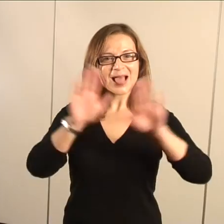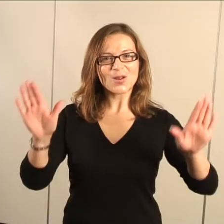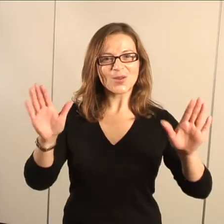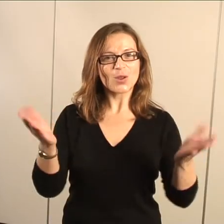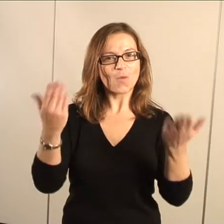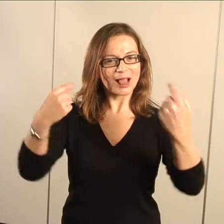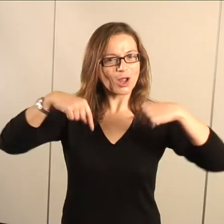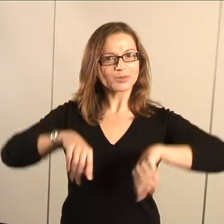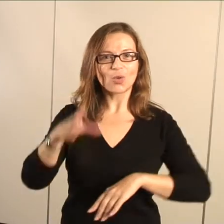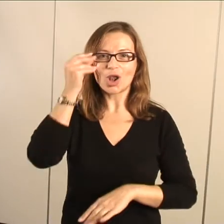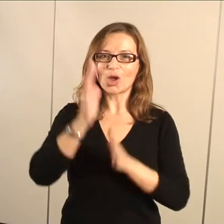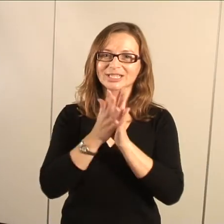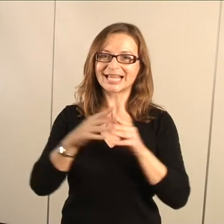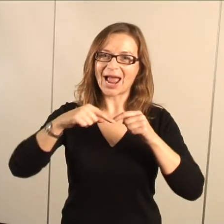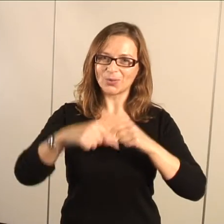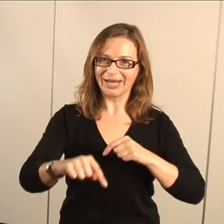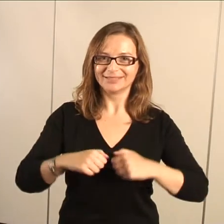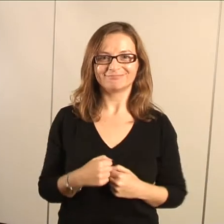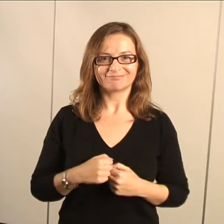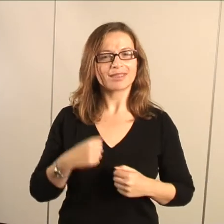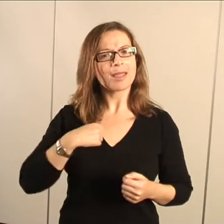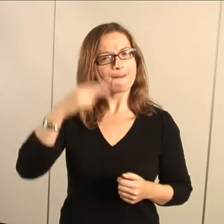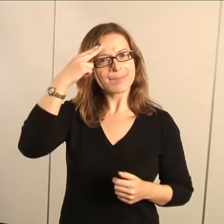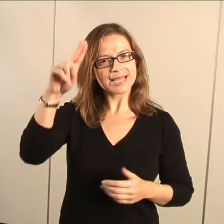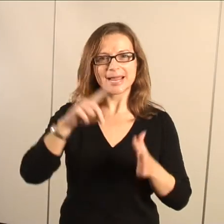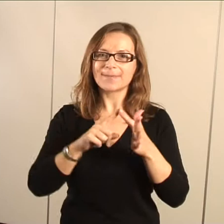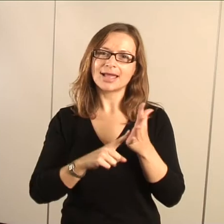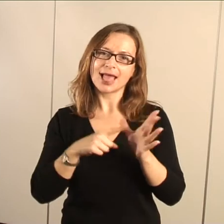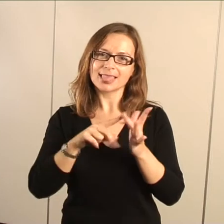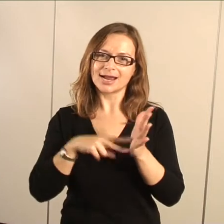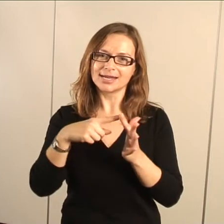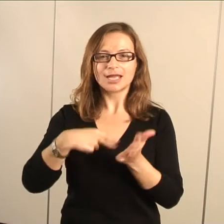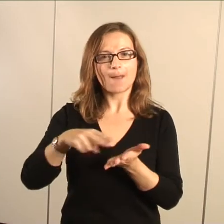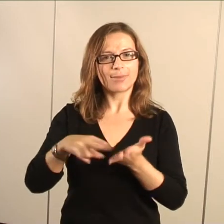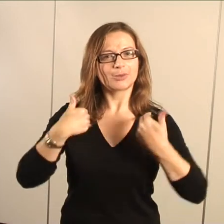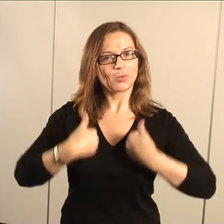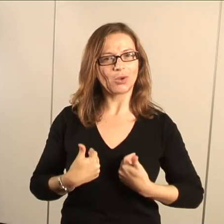Hello, welcome to Learn to Sign Week. My name is Elaine Butterworth.